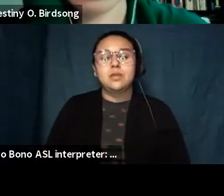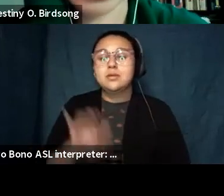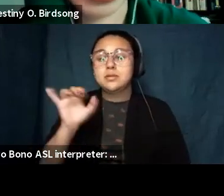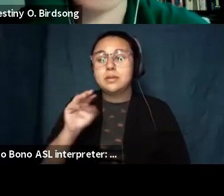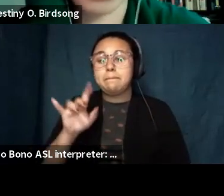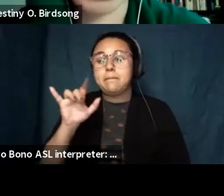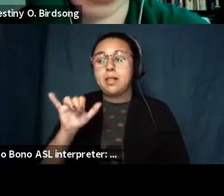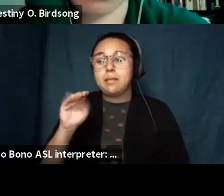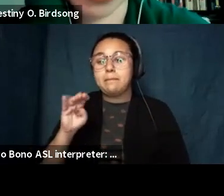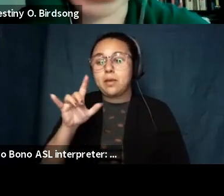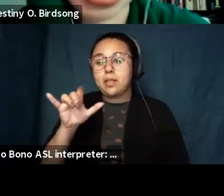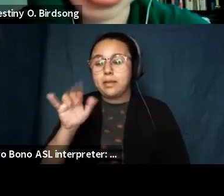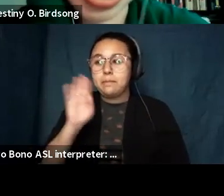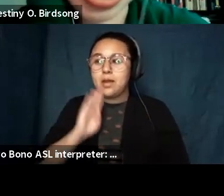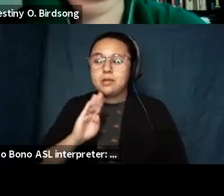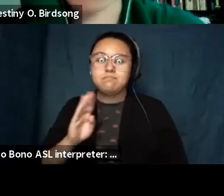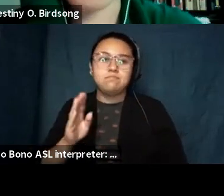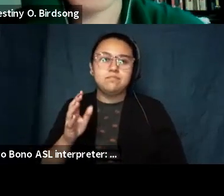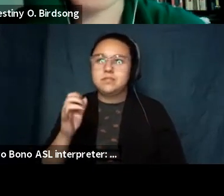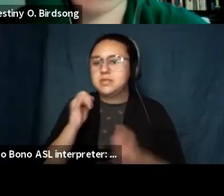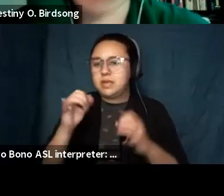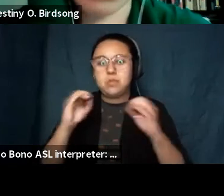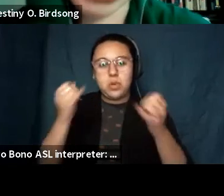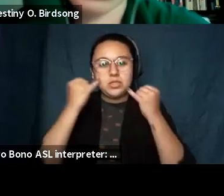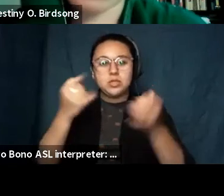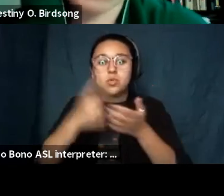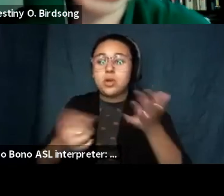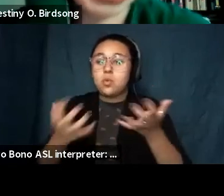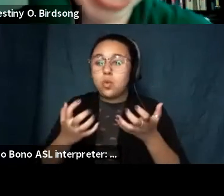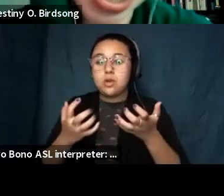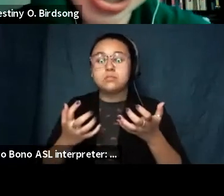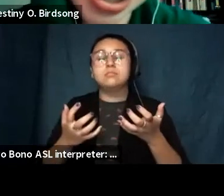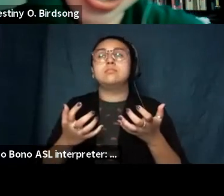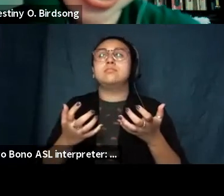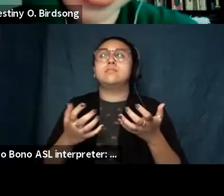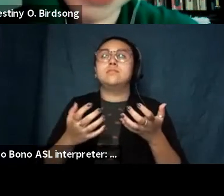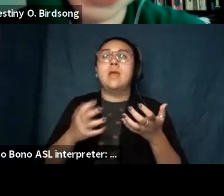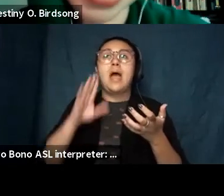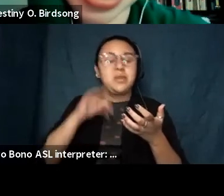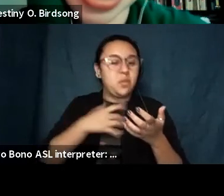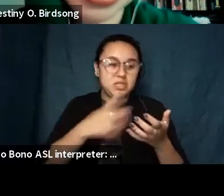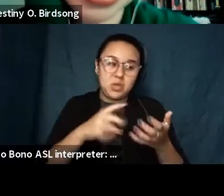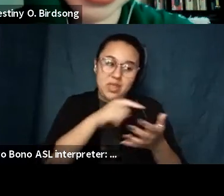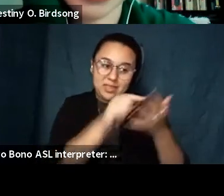molly mccauley brown like i had no idea what i wanted i did have i did have a lot of opinions about what i didn't like um